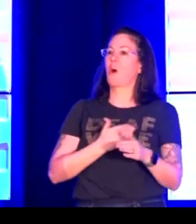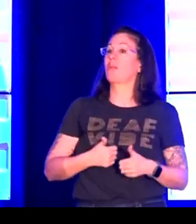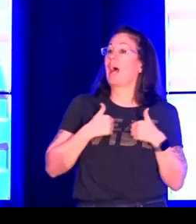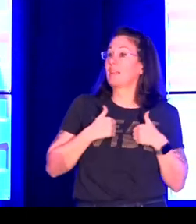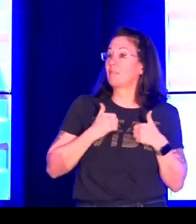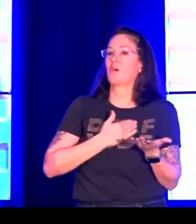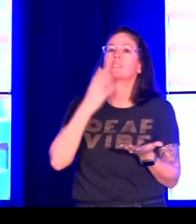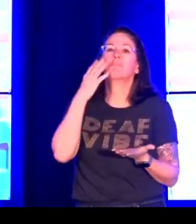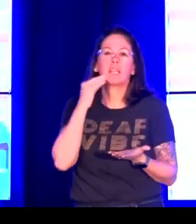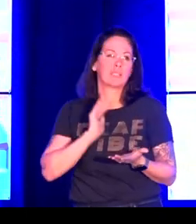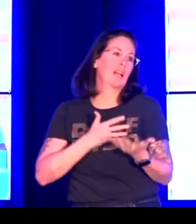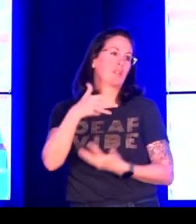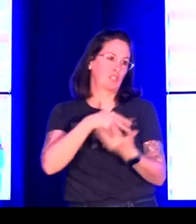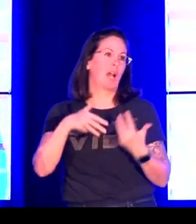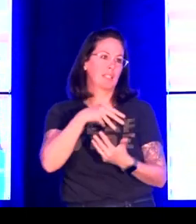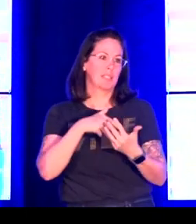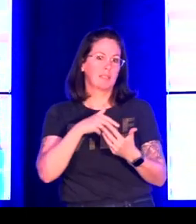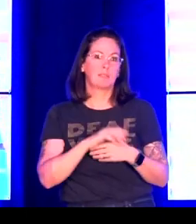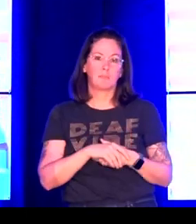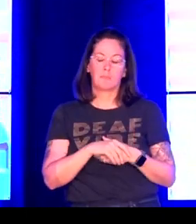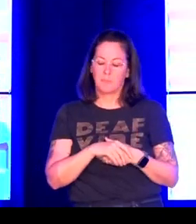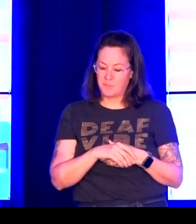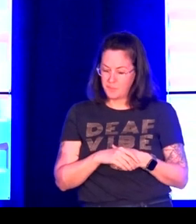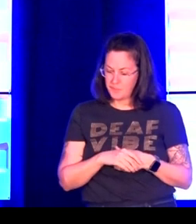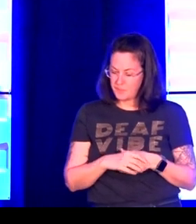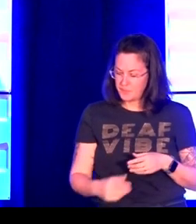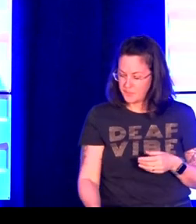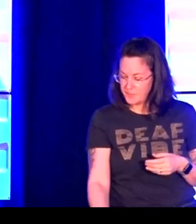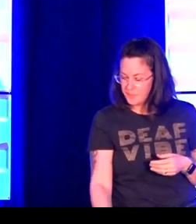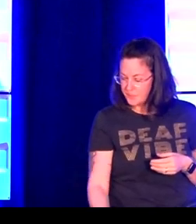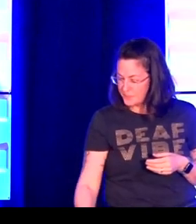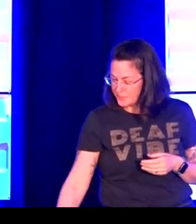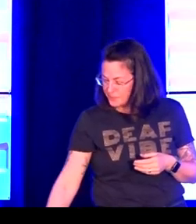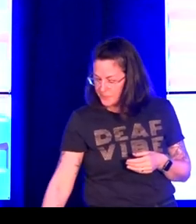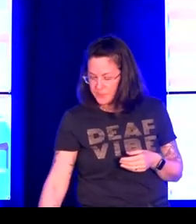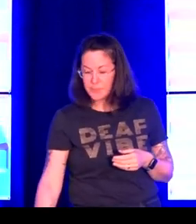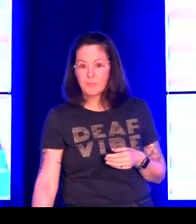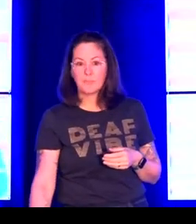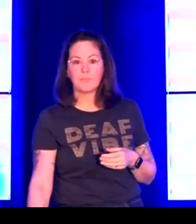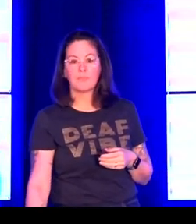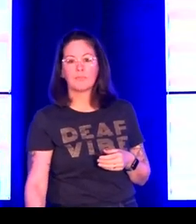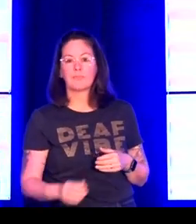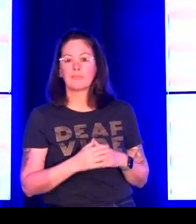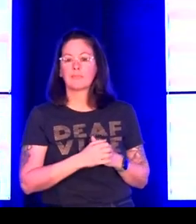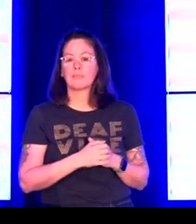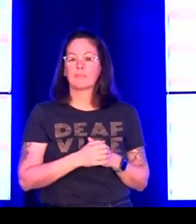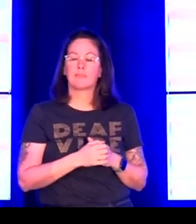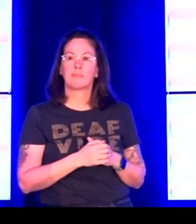think of categories as fixed, but they are really not. They are based on our lives, our experiences, and our interactions.